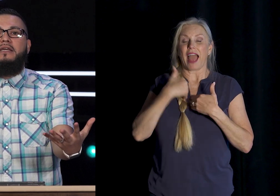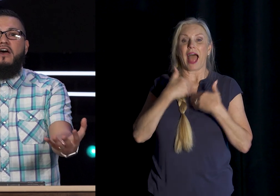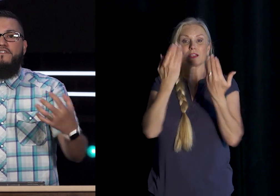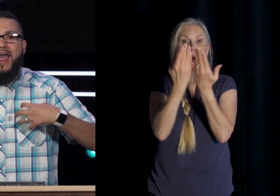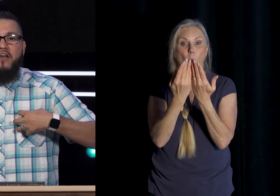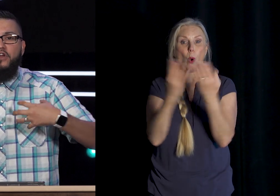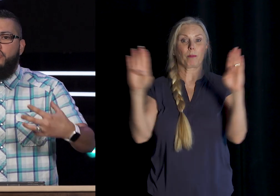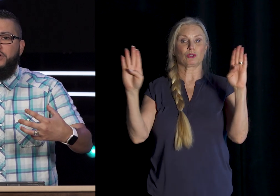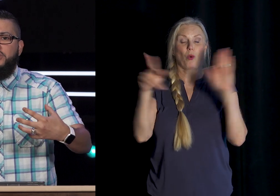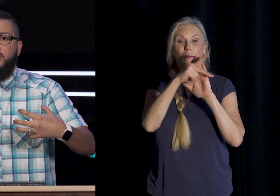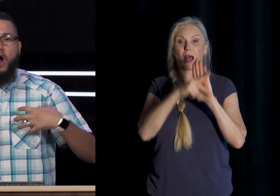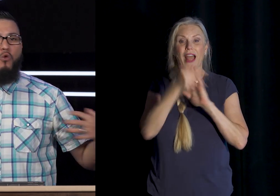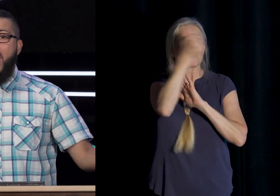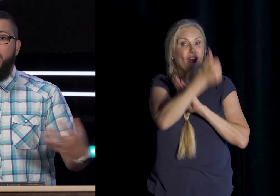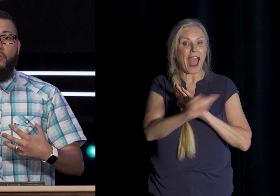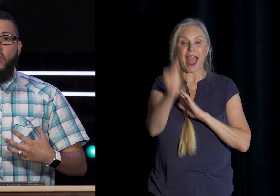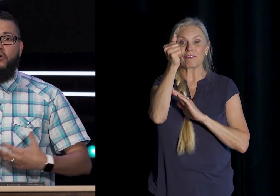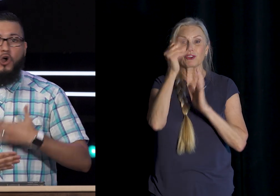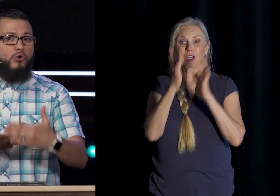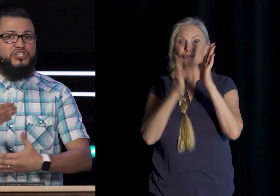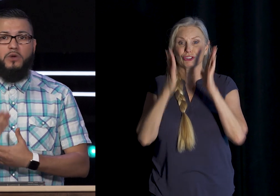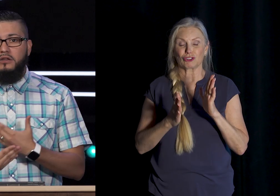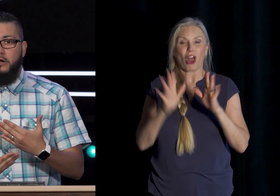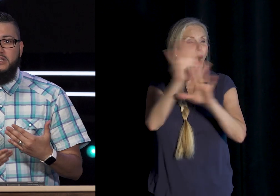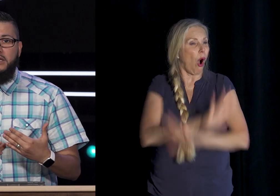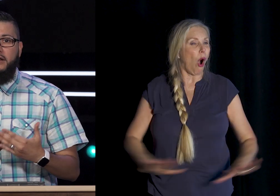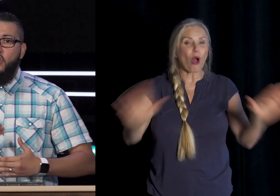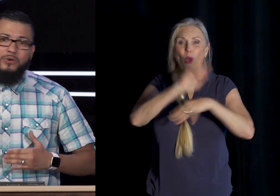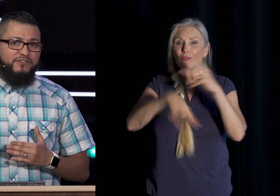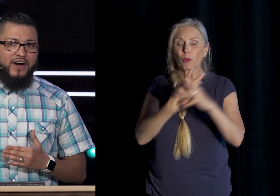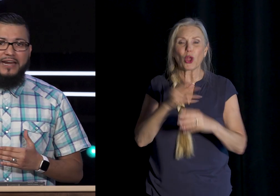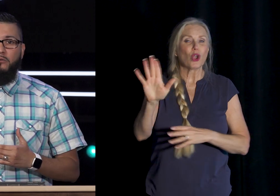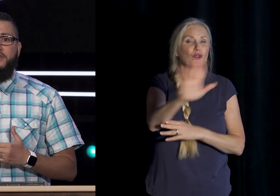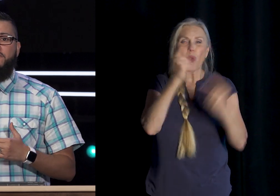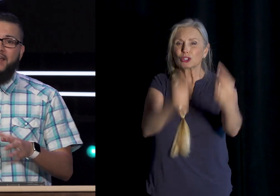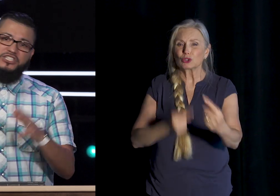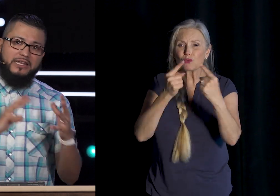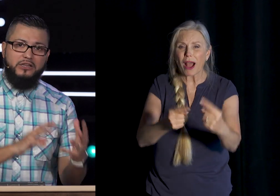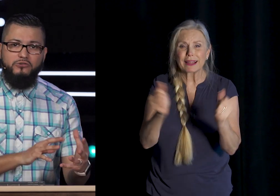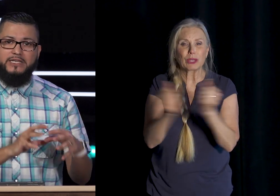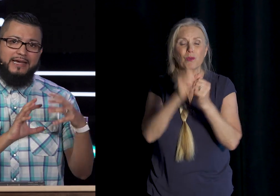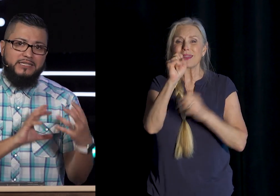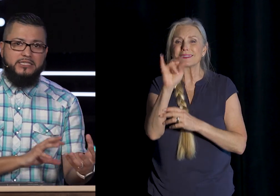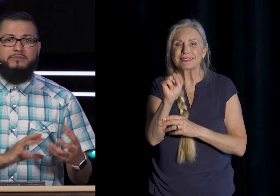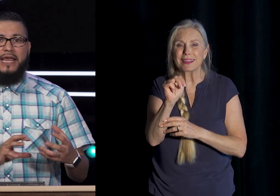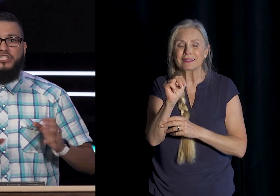For every Christian Around the World Who is Struggling With sin Who is Fighting With their Flesh And losing To temptation